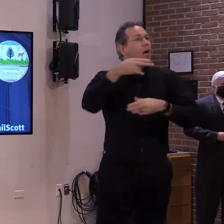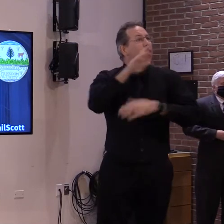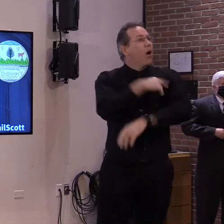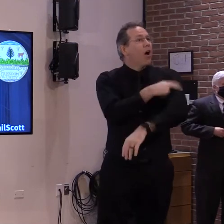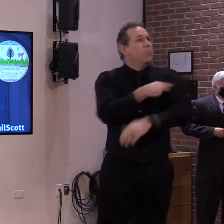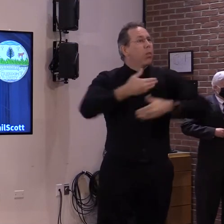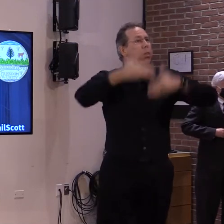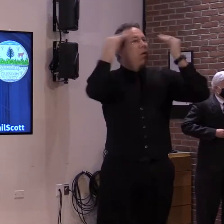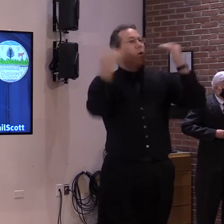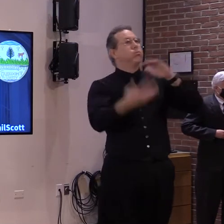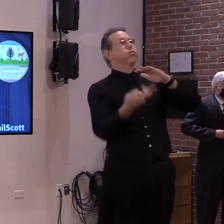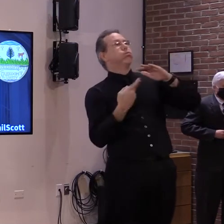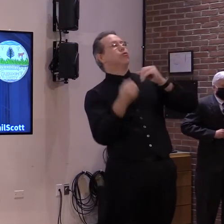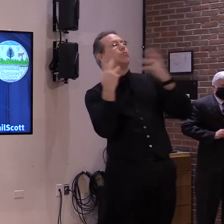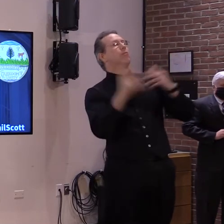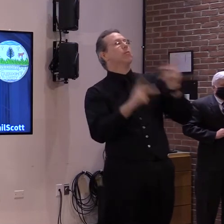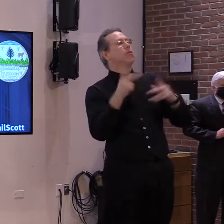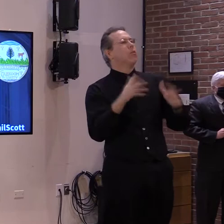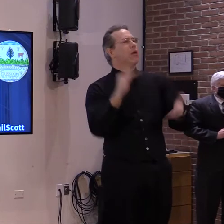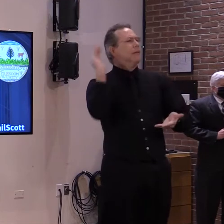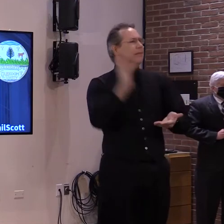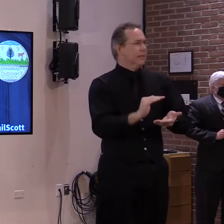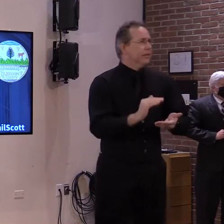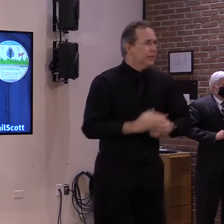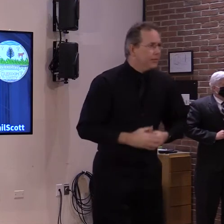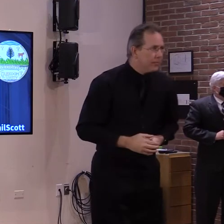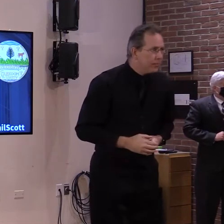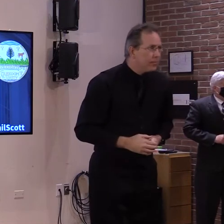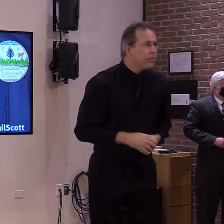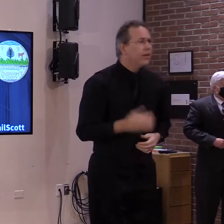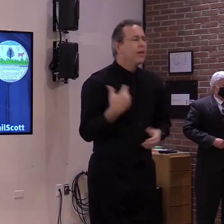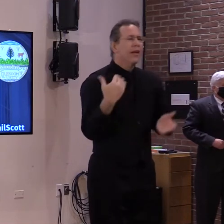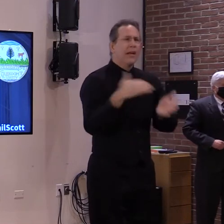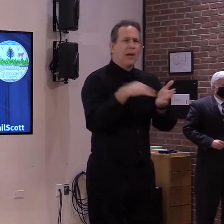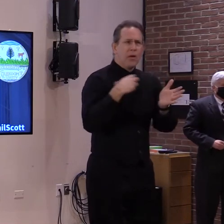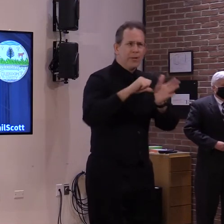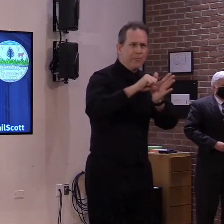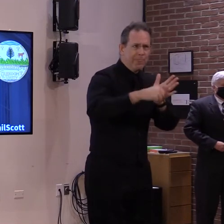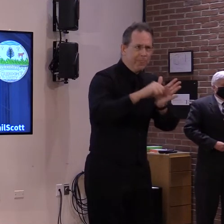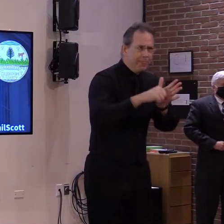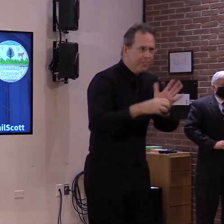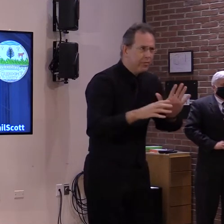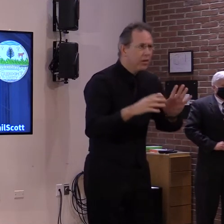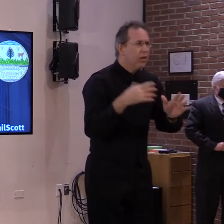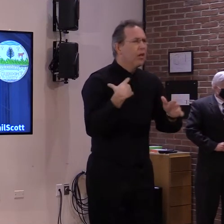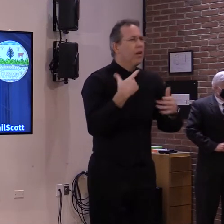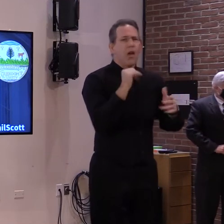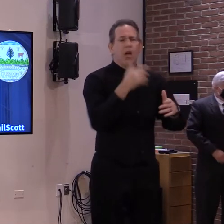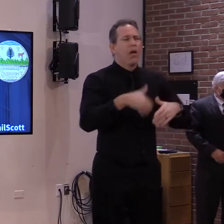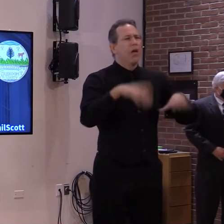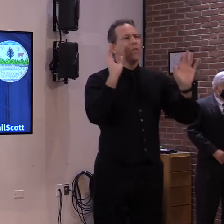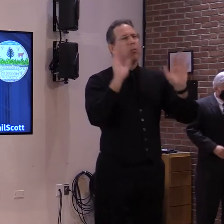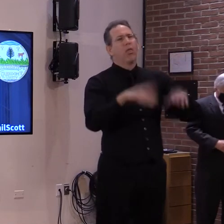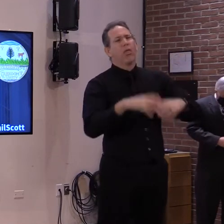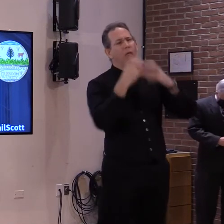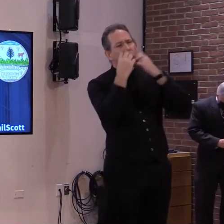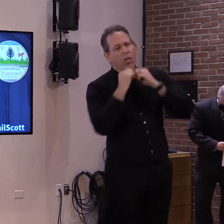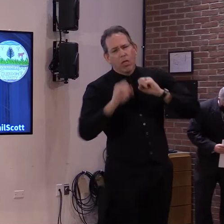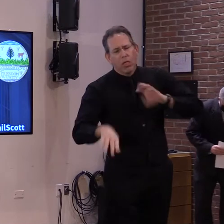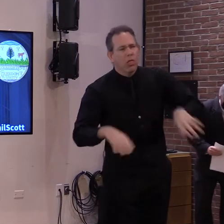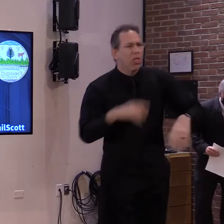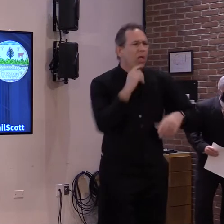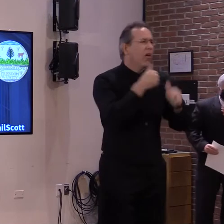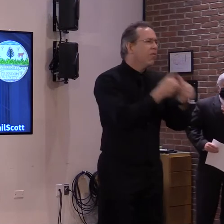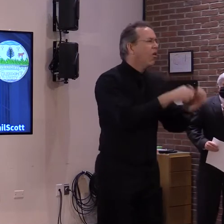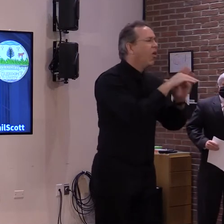before, and I'll say again, now is not the time to let up. And I'm hopeful Vermonters will continue to do their